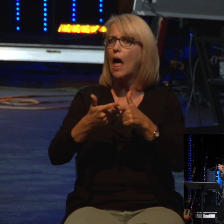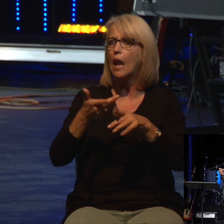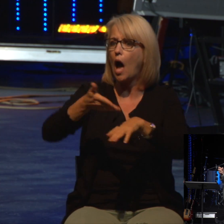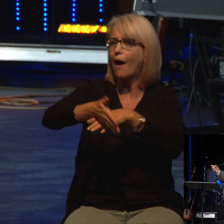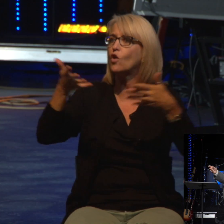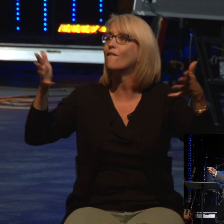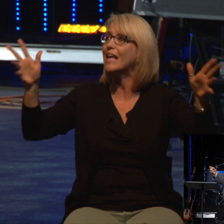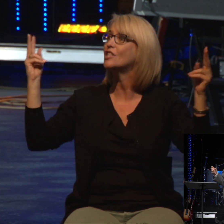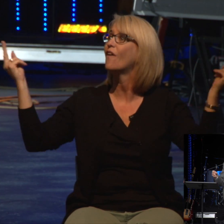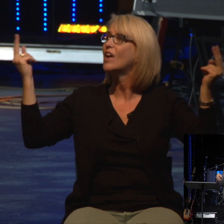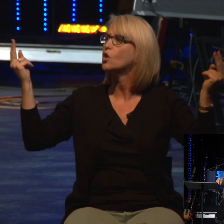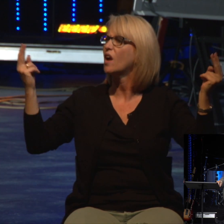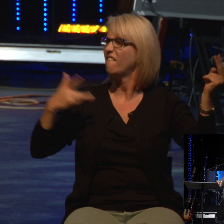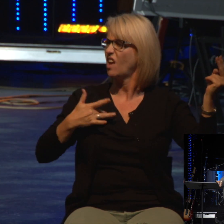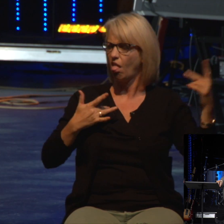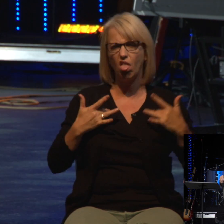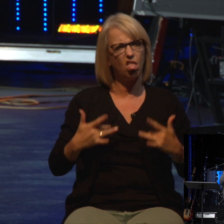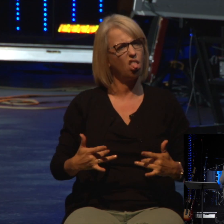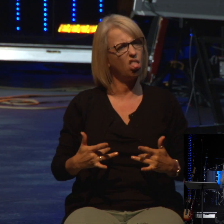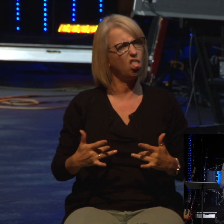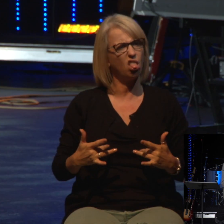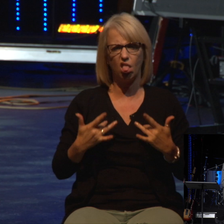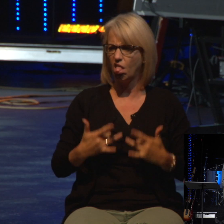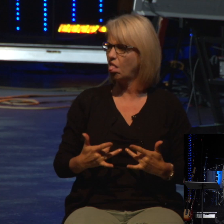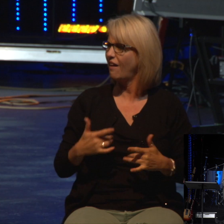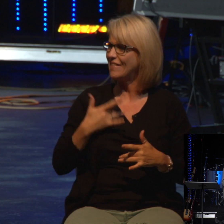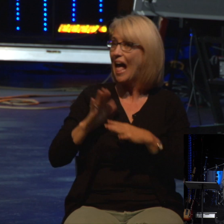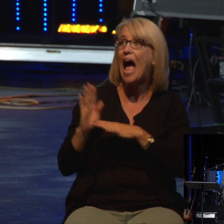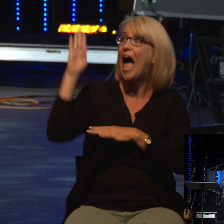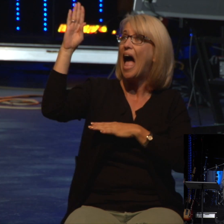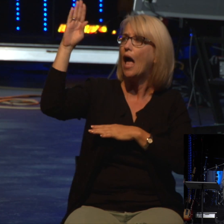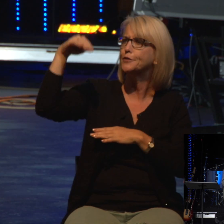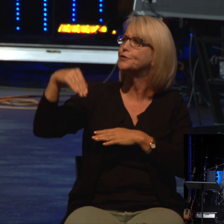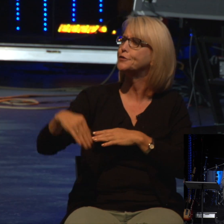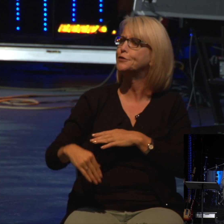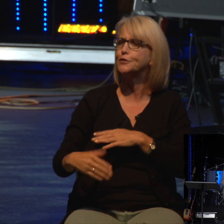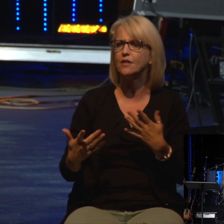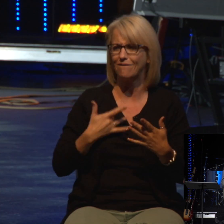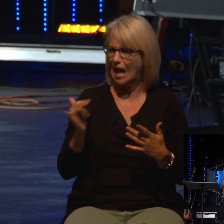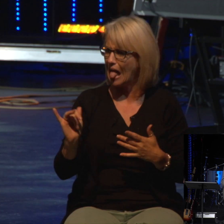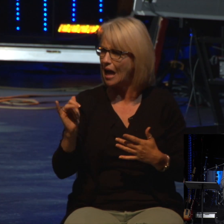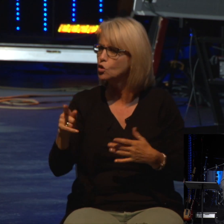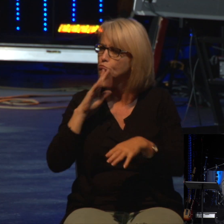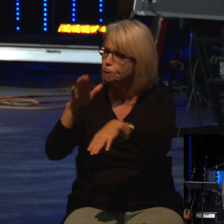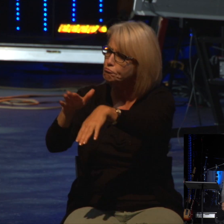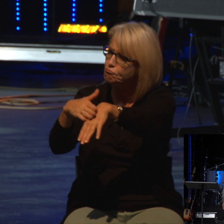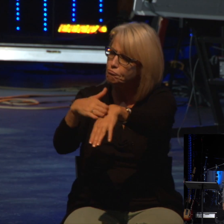time we have a victory in our life, we may have a letdown afterwards. So be careful. Well, they went